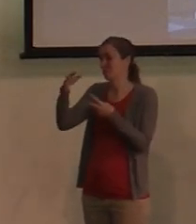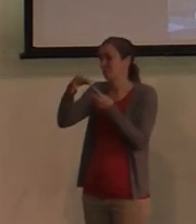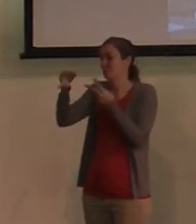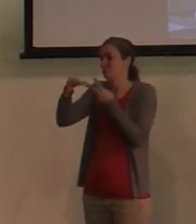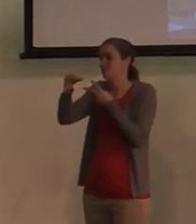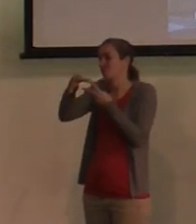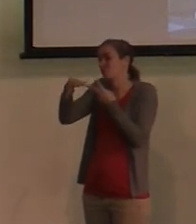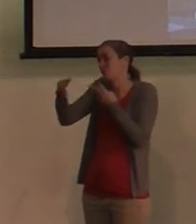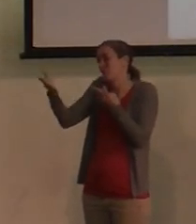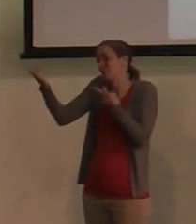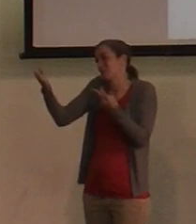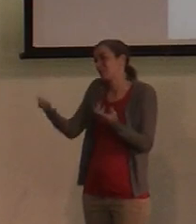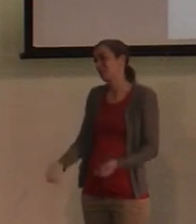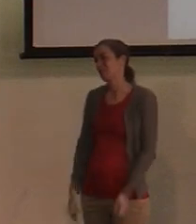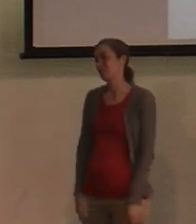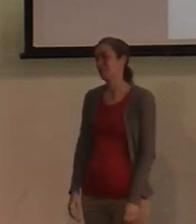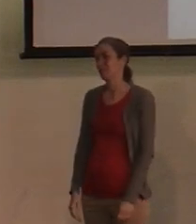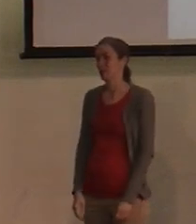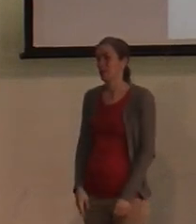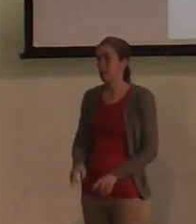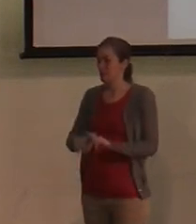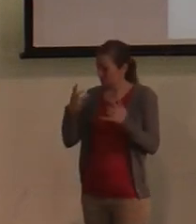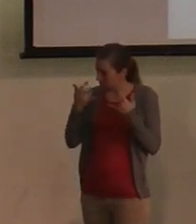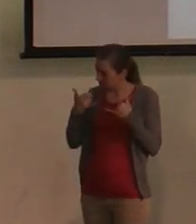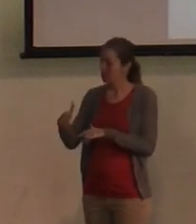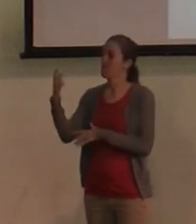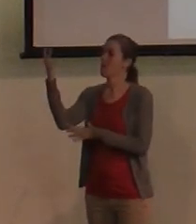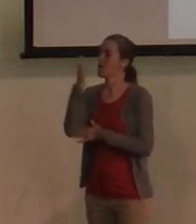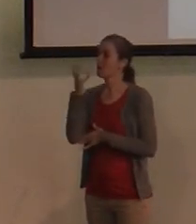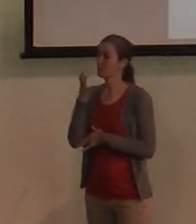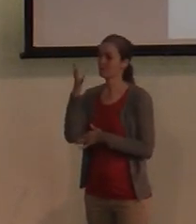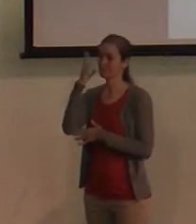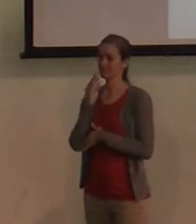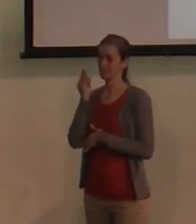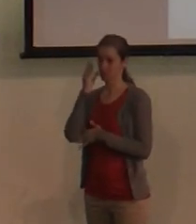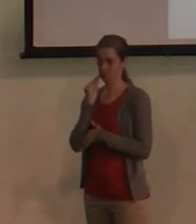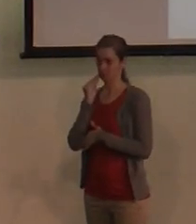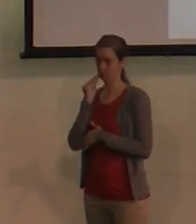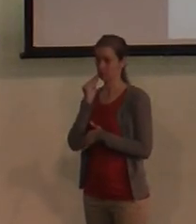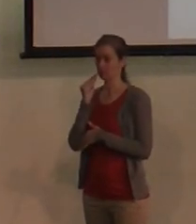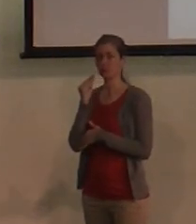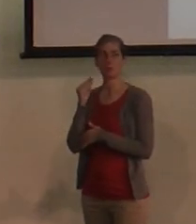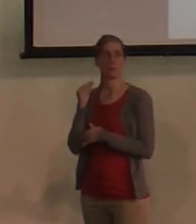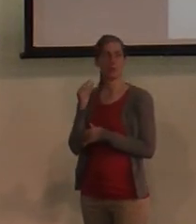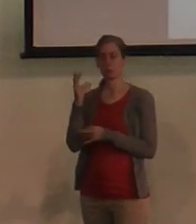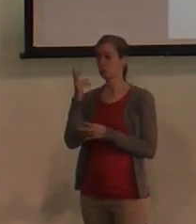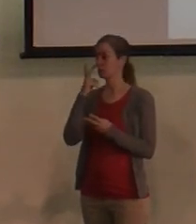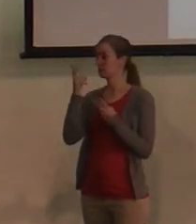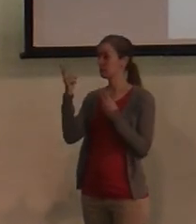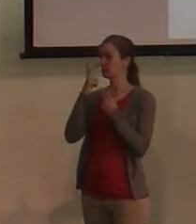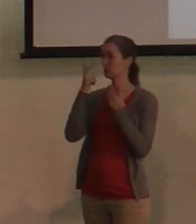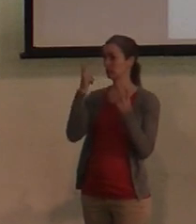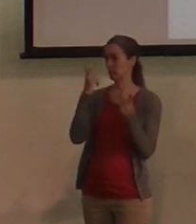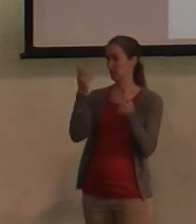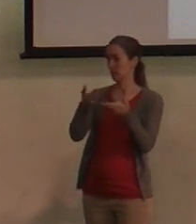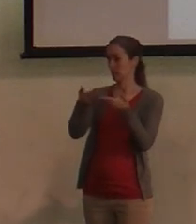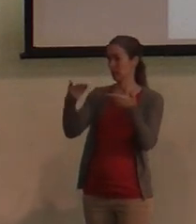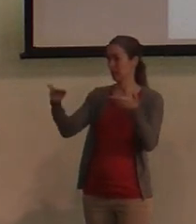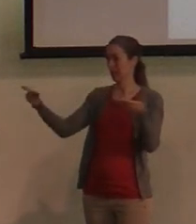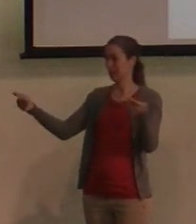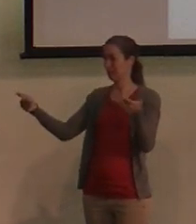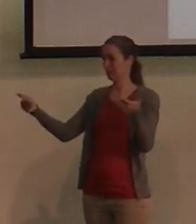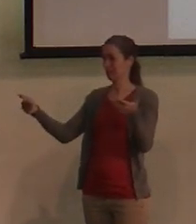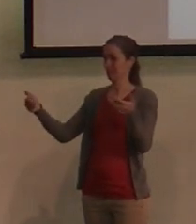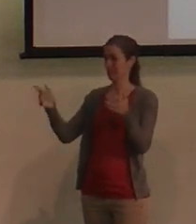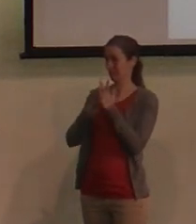But nevertheless, it was still an amazing experience to be able to see the things that Jesus